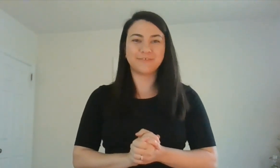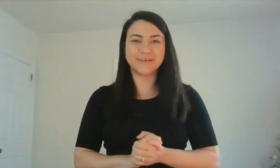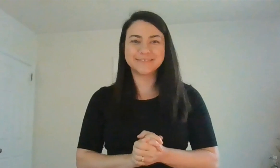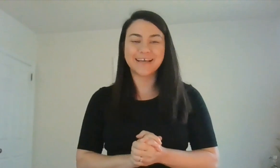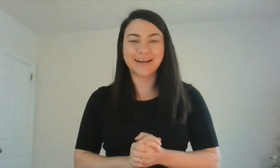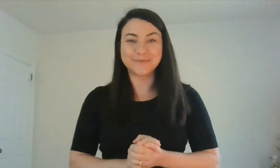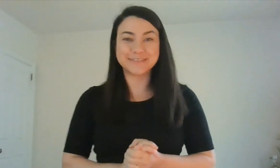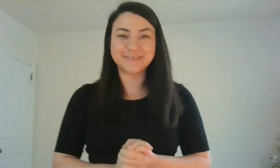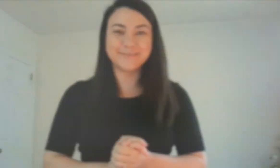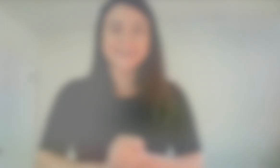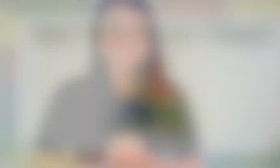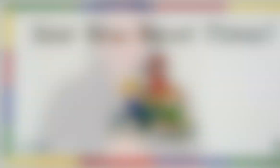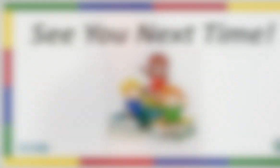friends. And I will see you next time.